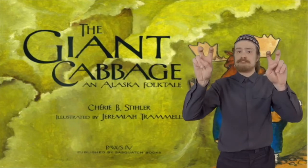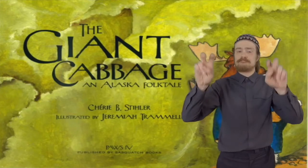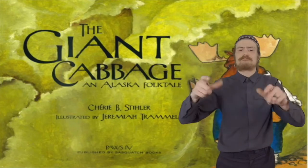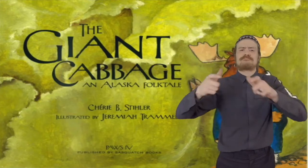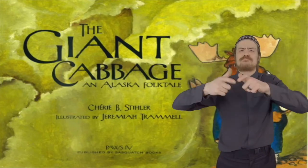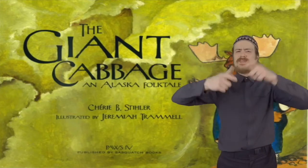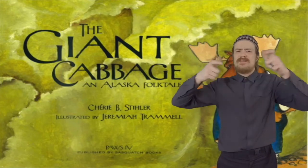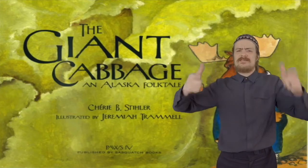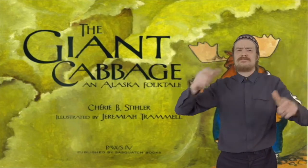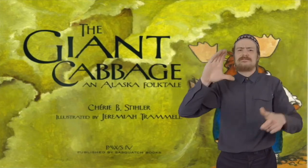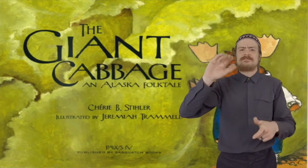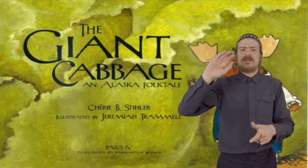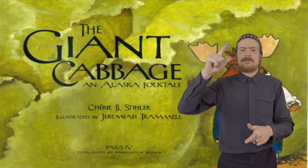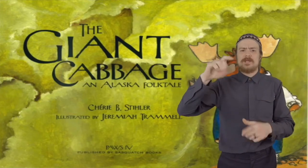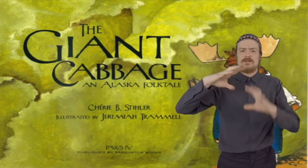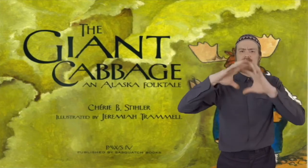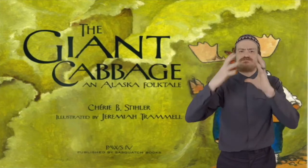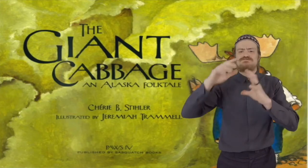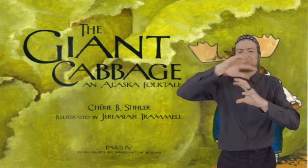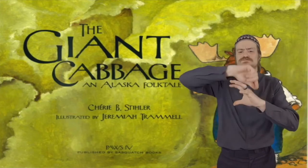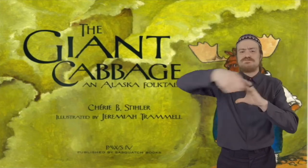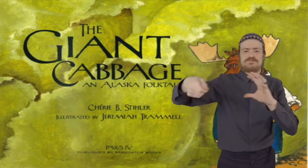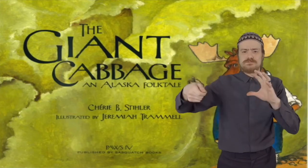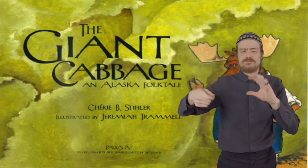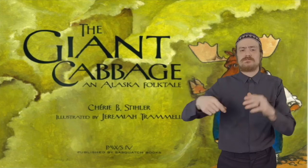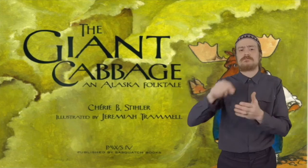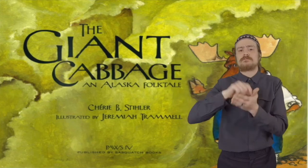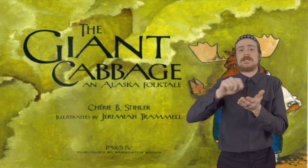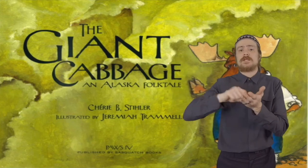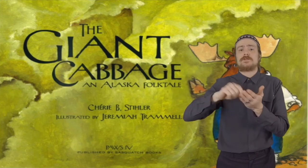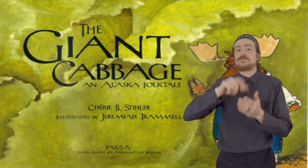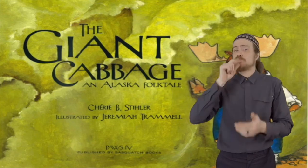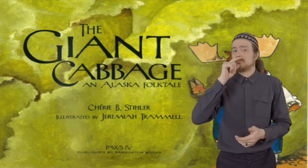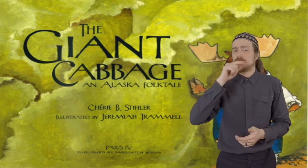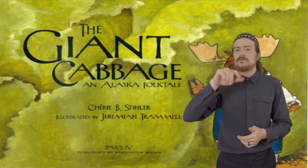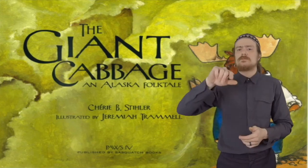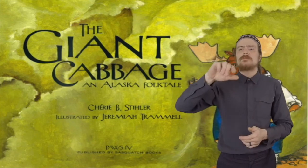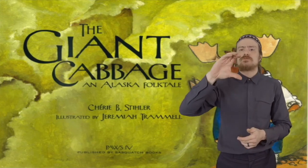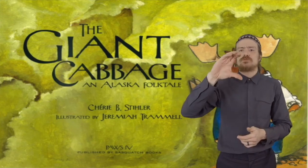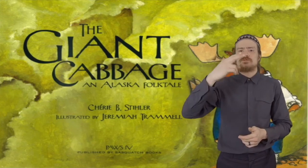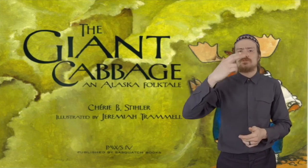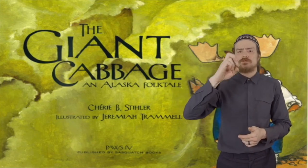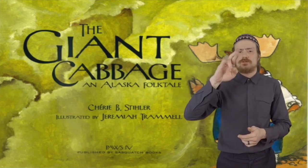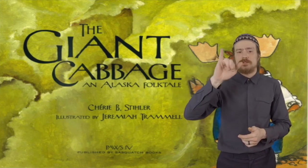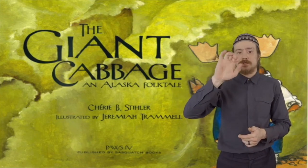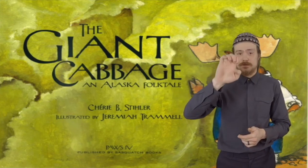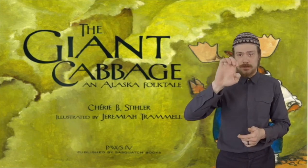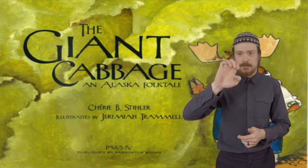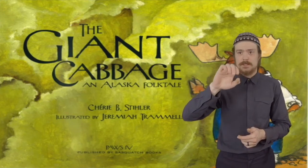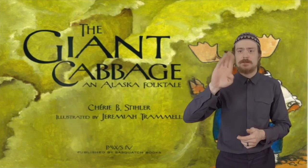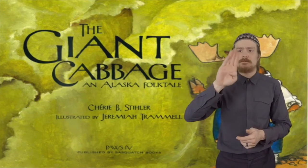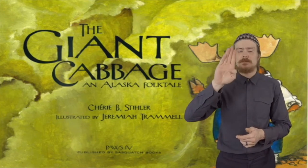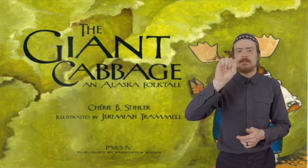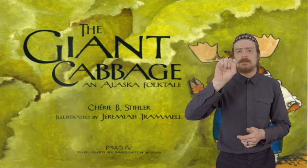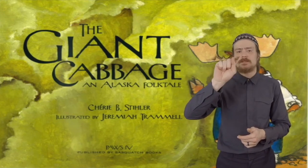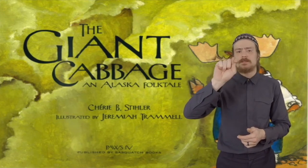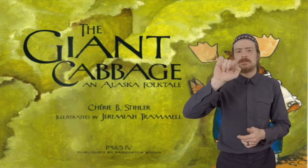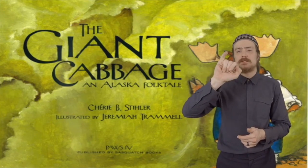The Giant Cabbage, an Alaska folktale, written by Cherie B. Stiller,